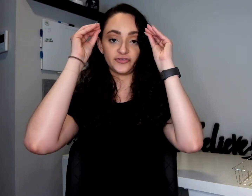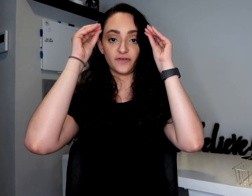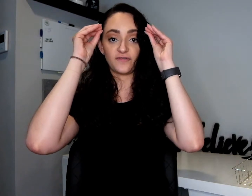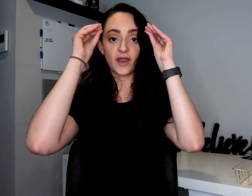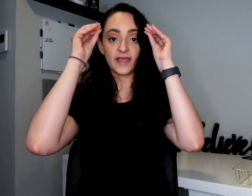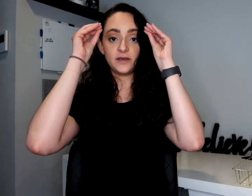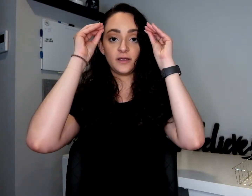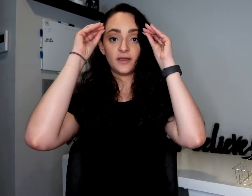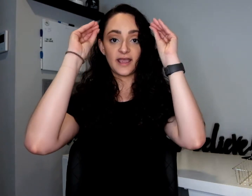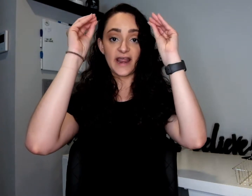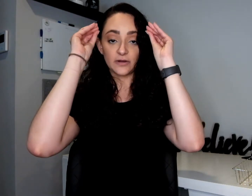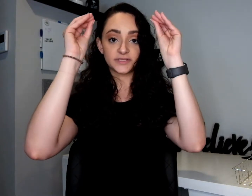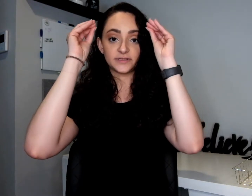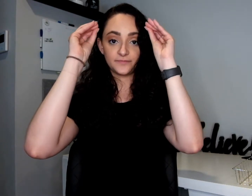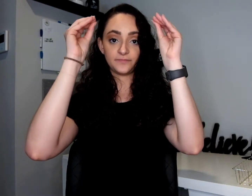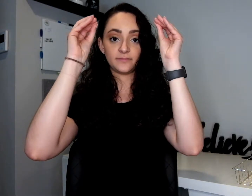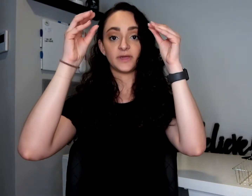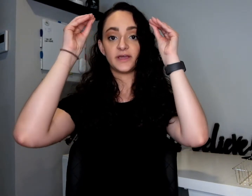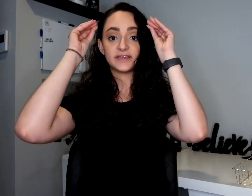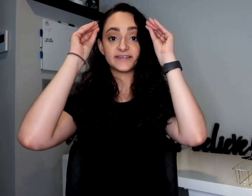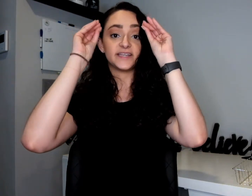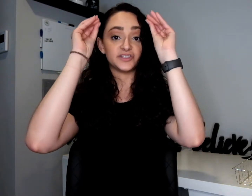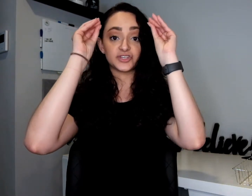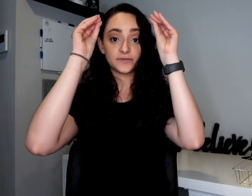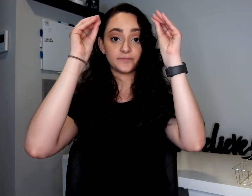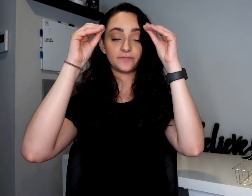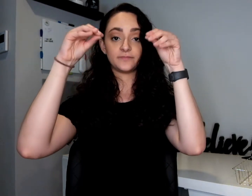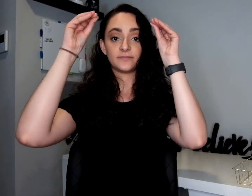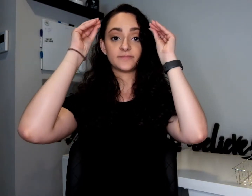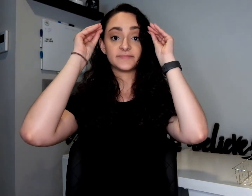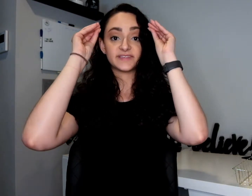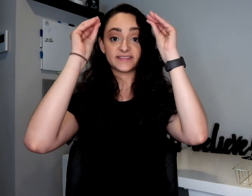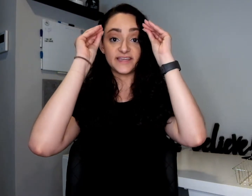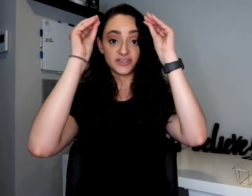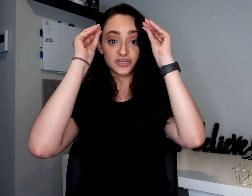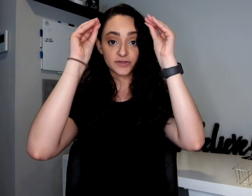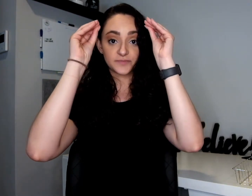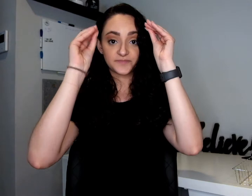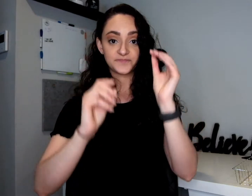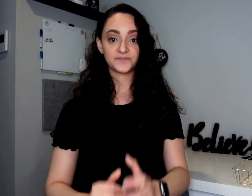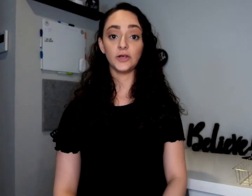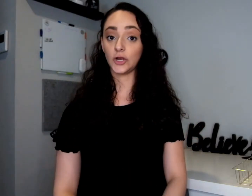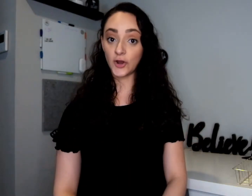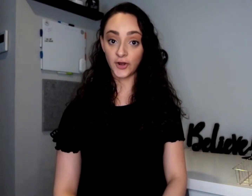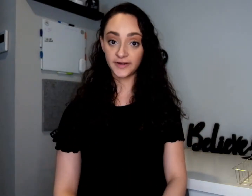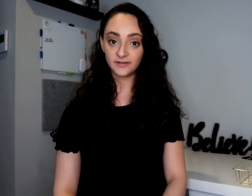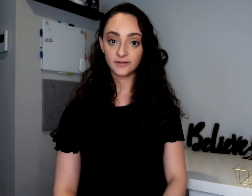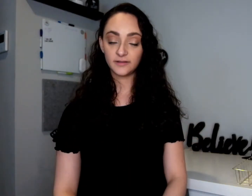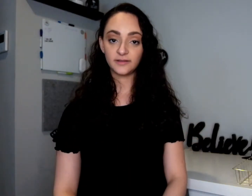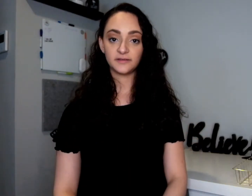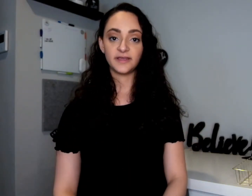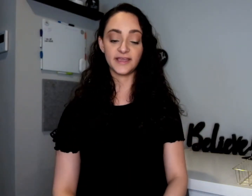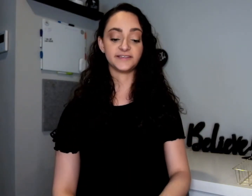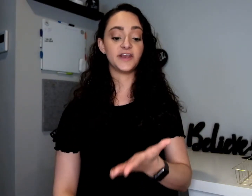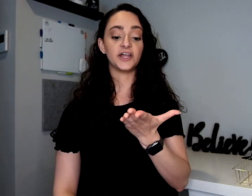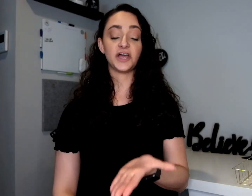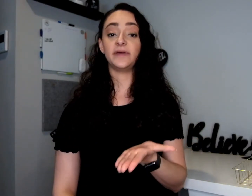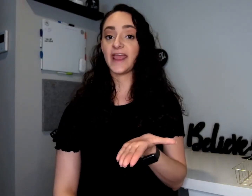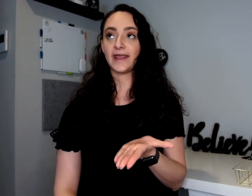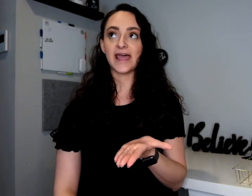of your forehead, and out. Teach. Teach. Learn is non-dominant hand like